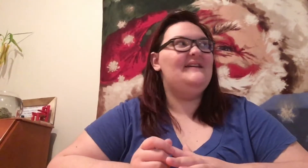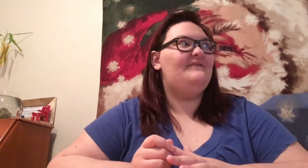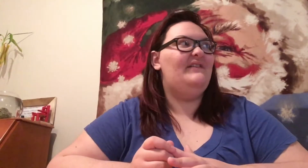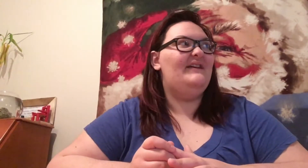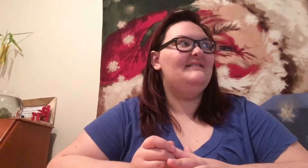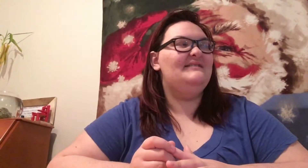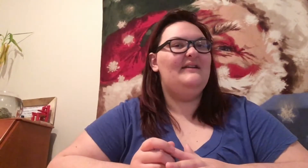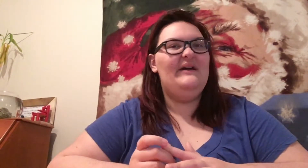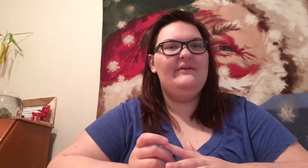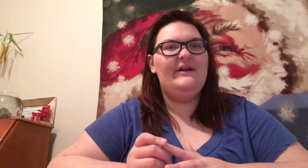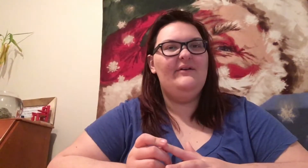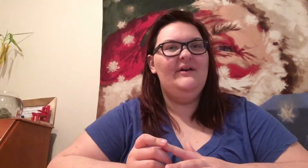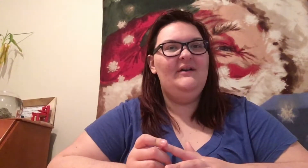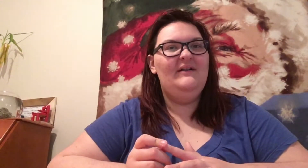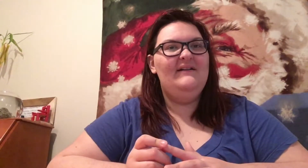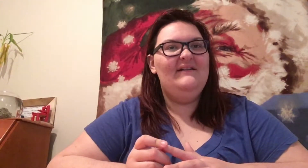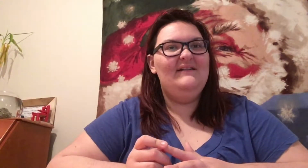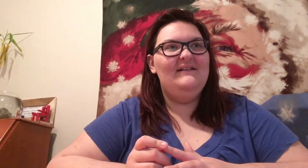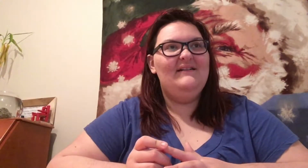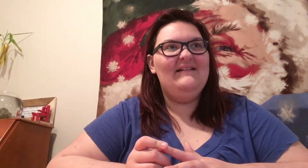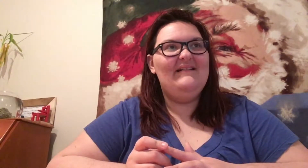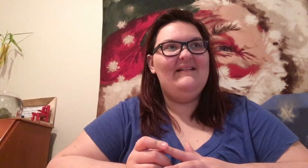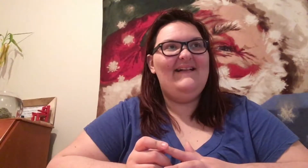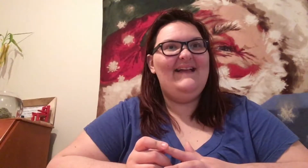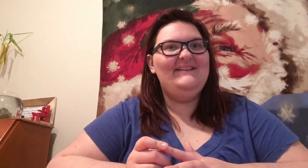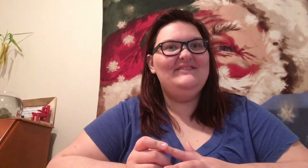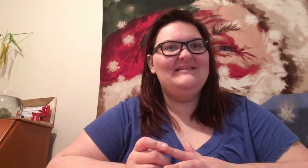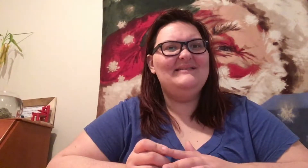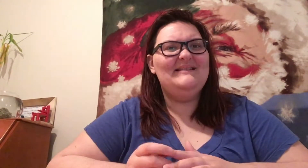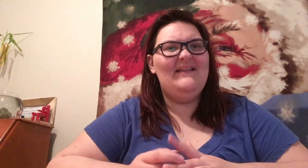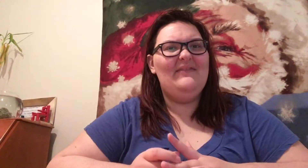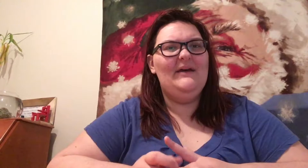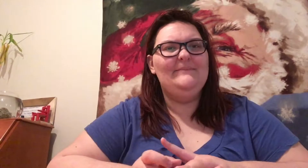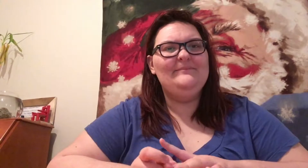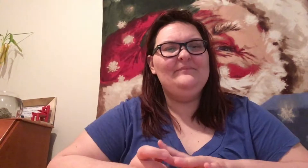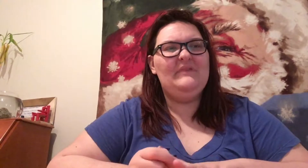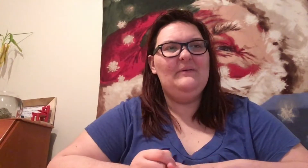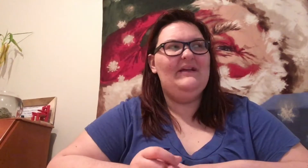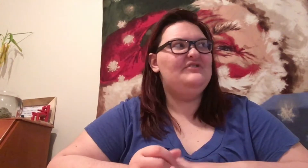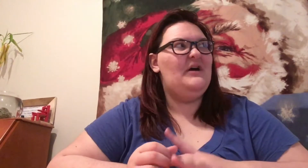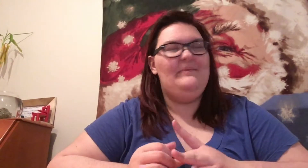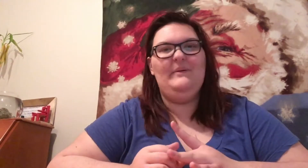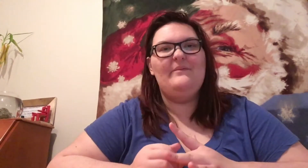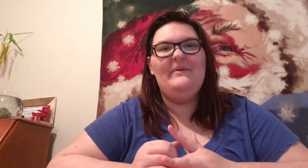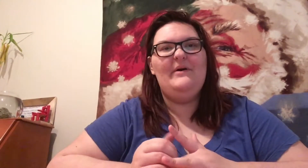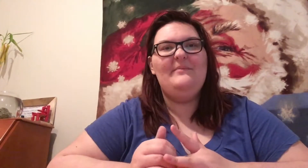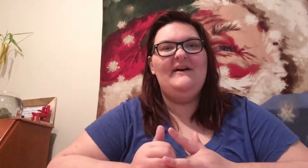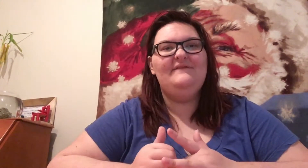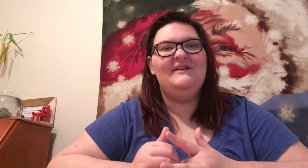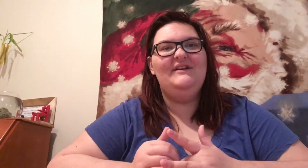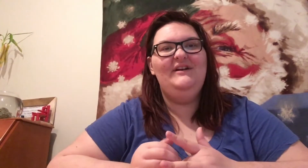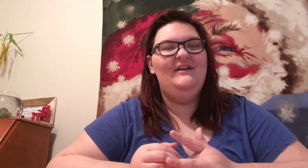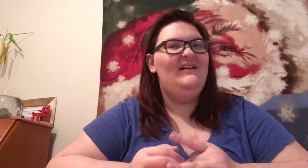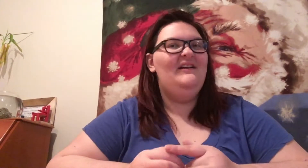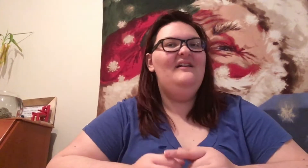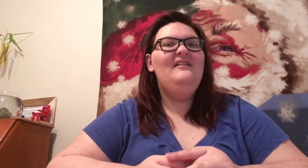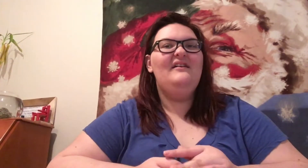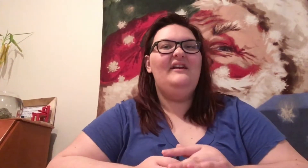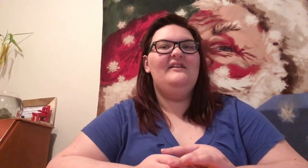after this? I would go, I just said them going shopping with my mom after. He